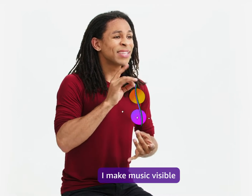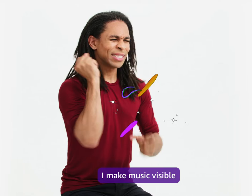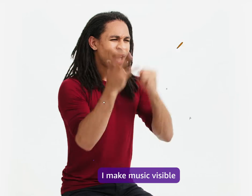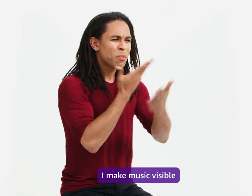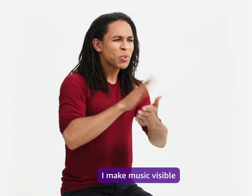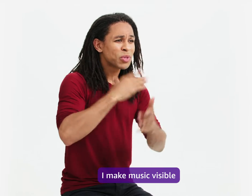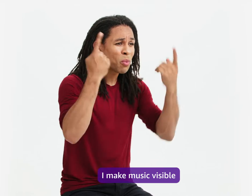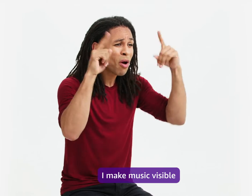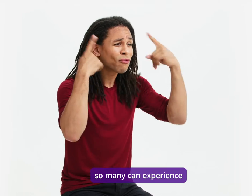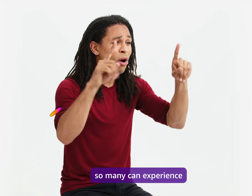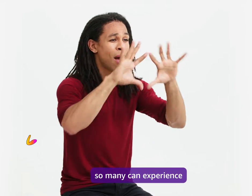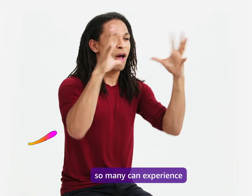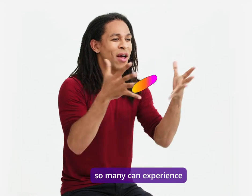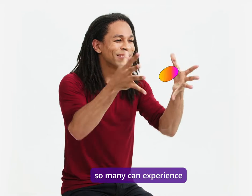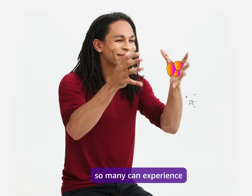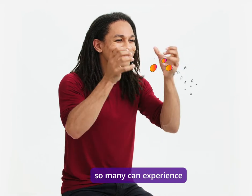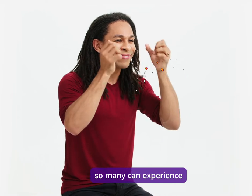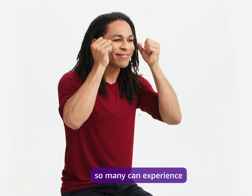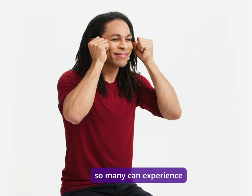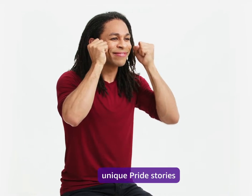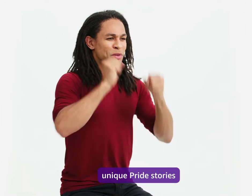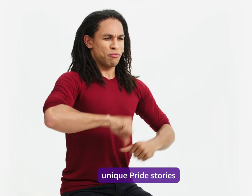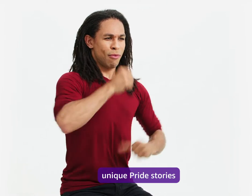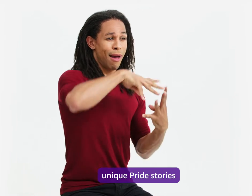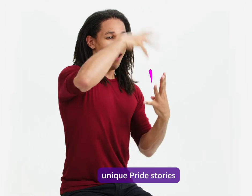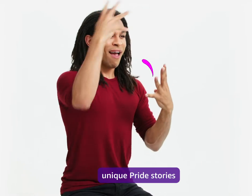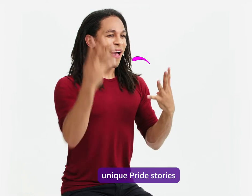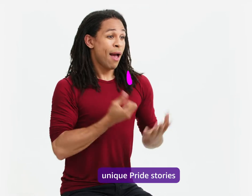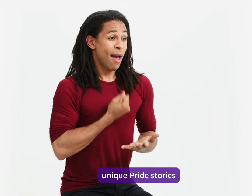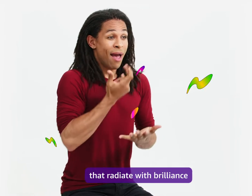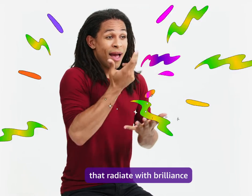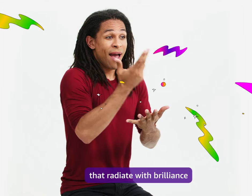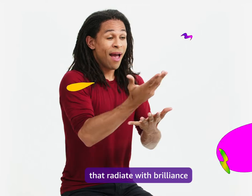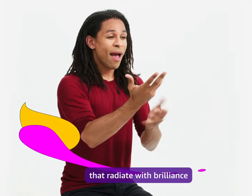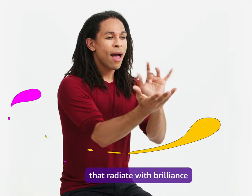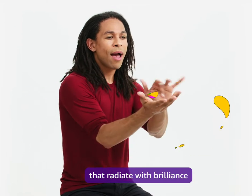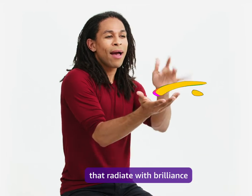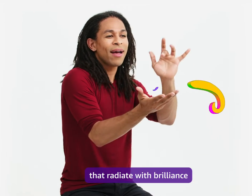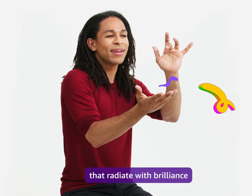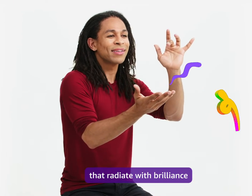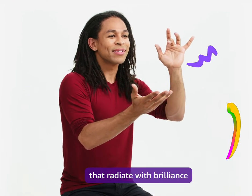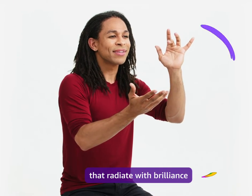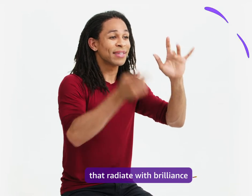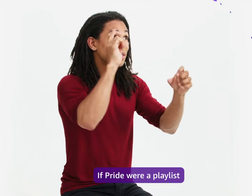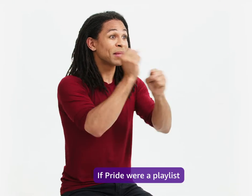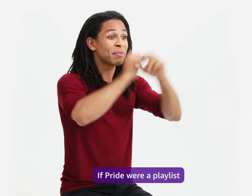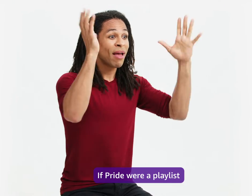make music visible so many can experience unique Pride stories that radiate with brilliance. If